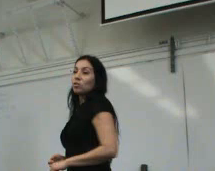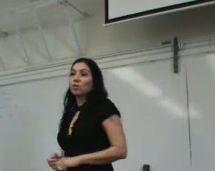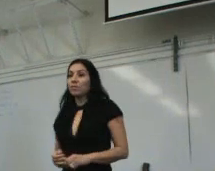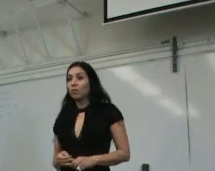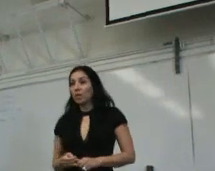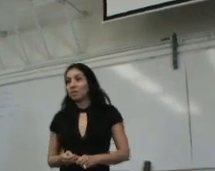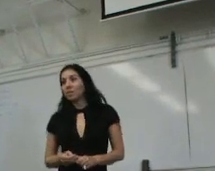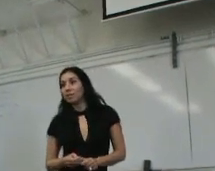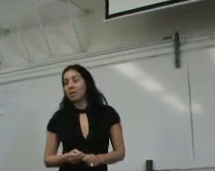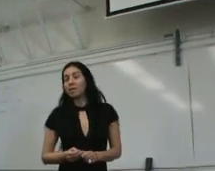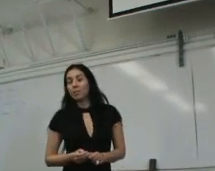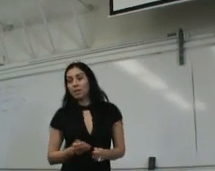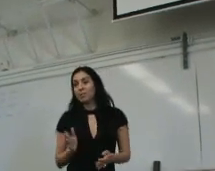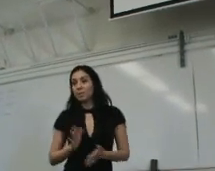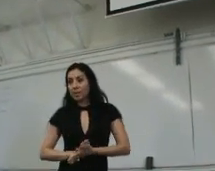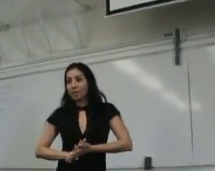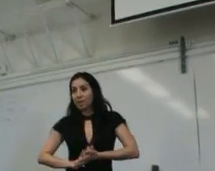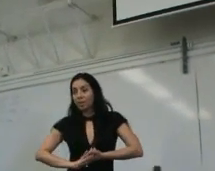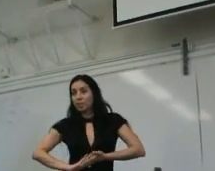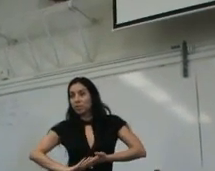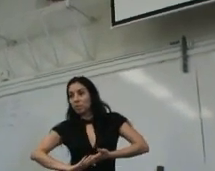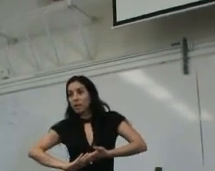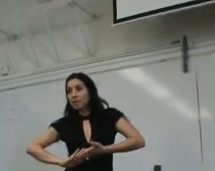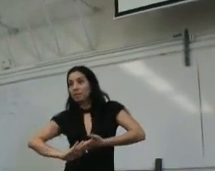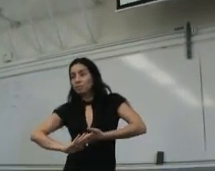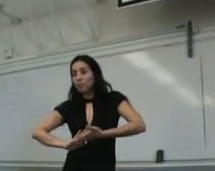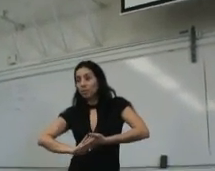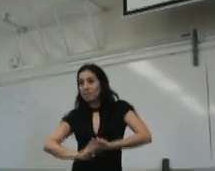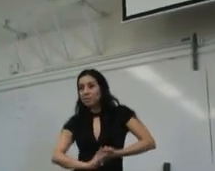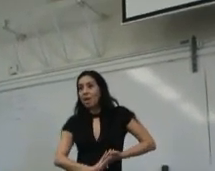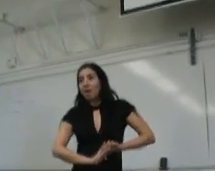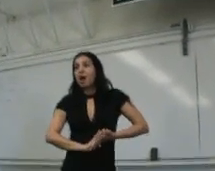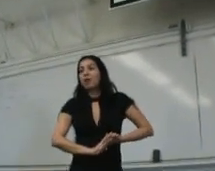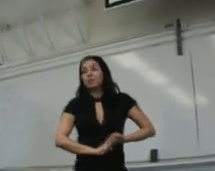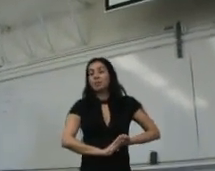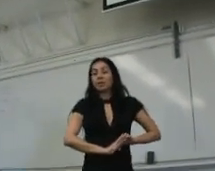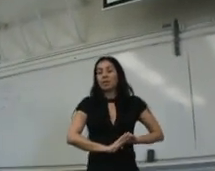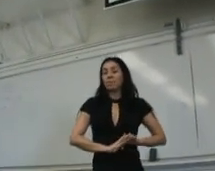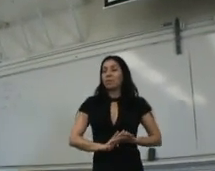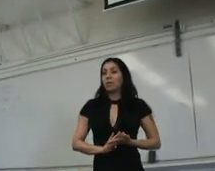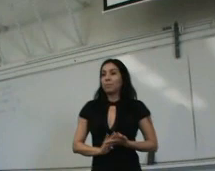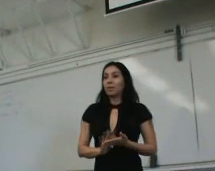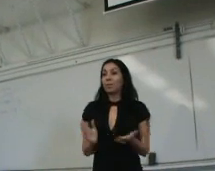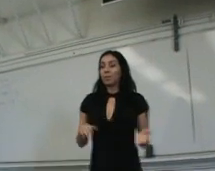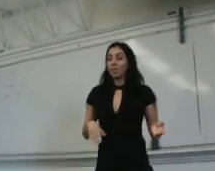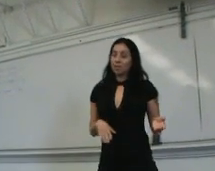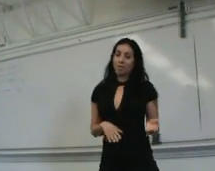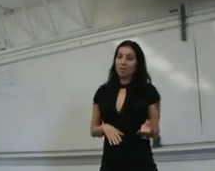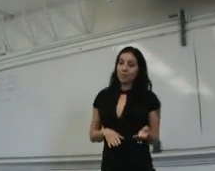Hello everyone, my name is Maria and I'm going show you my experience, how I became a bartender.